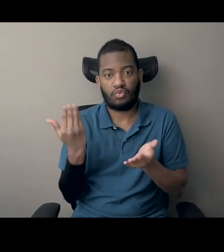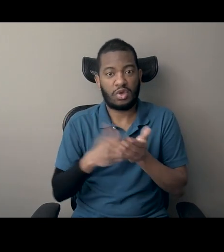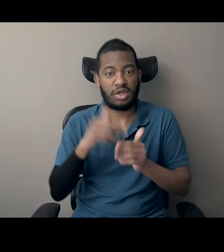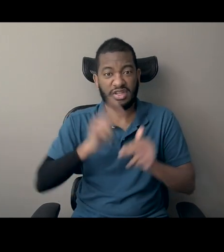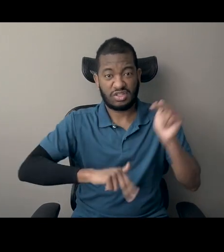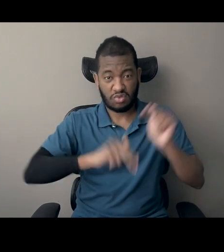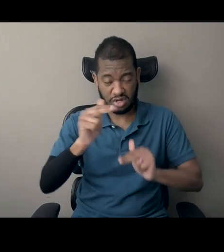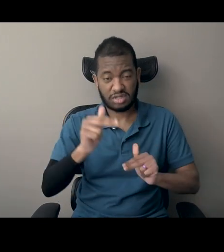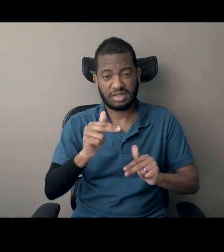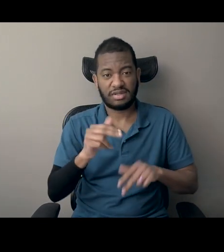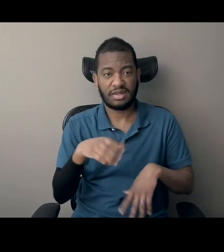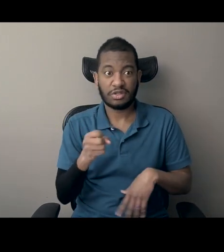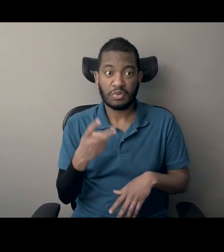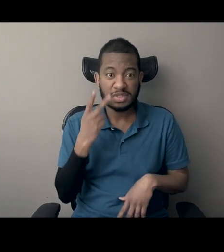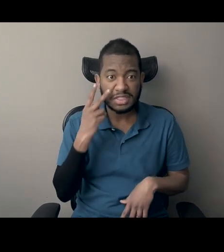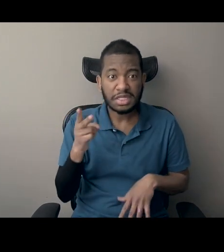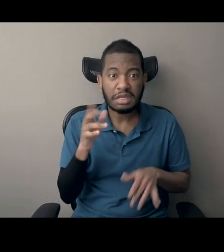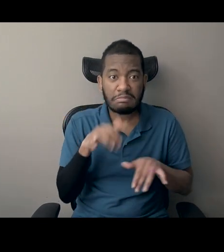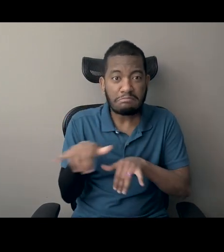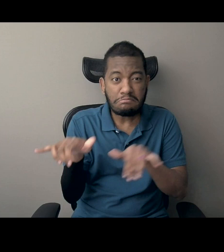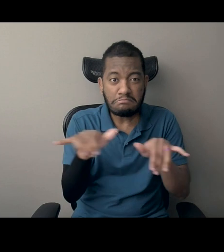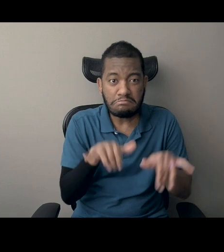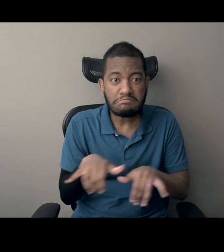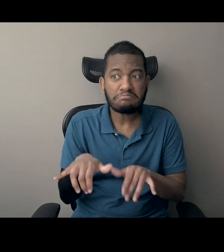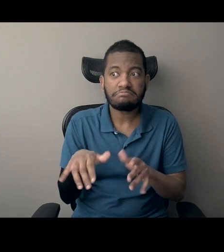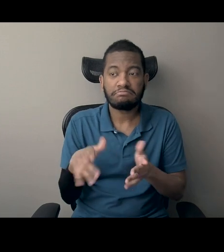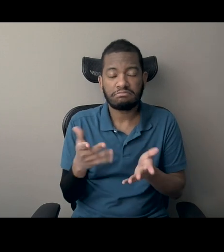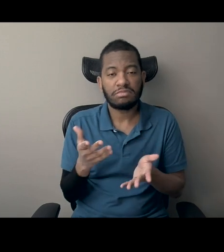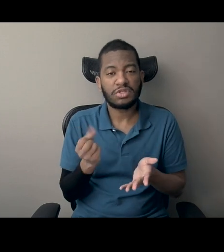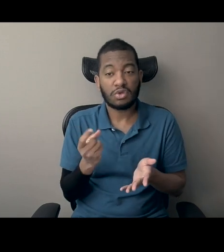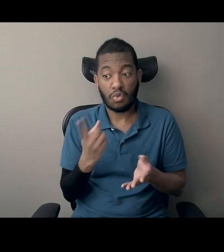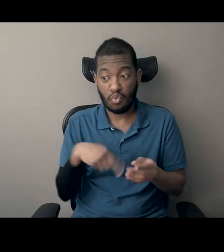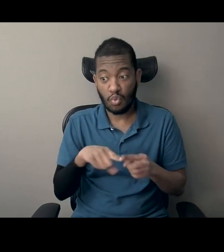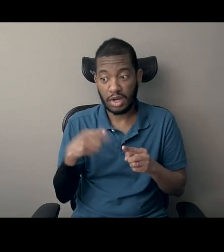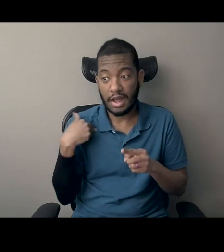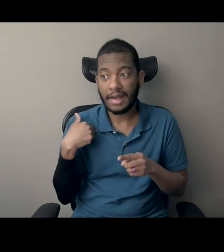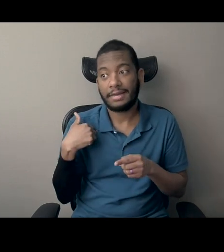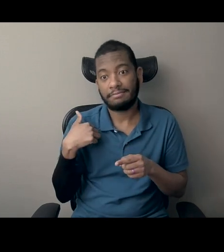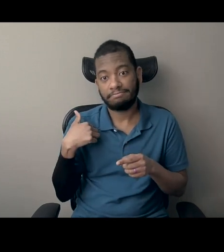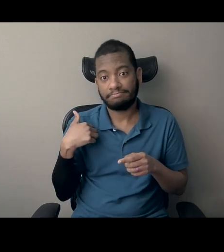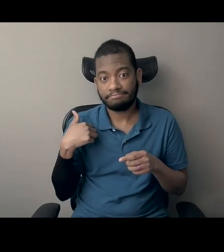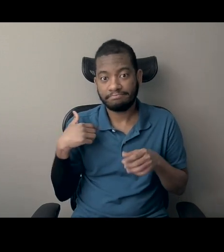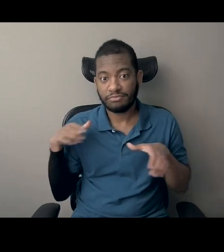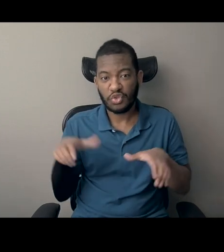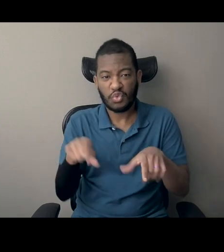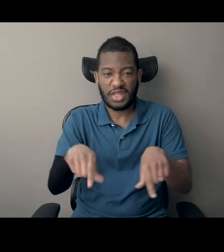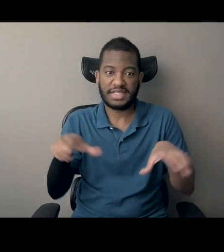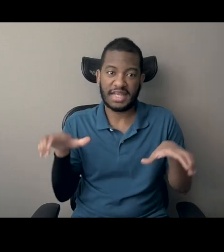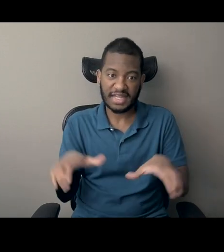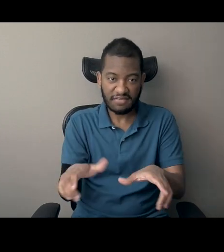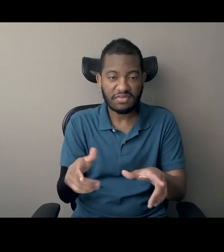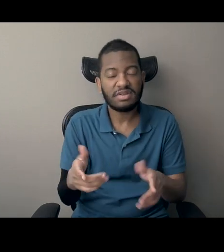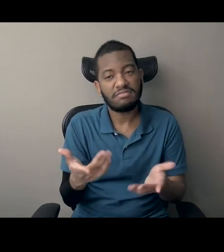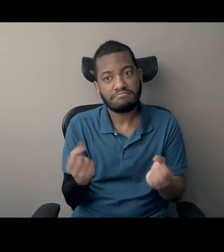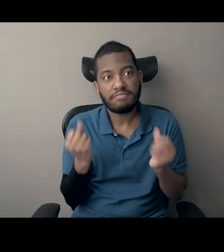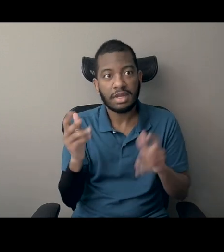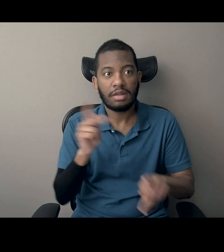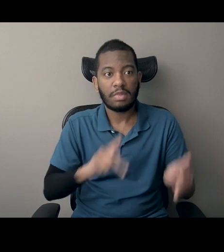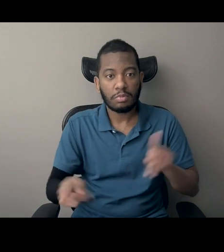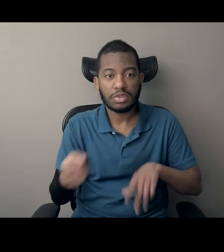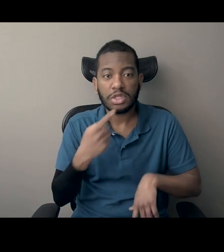workshop, um, that Reconstruction is, you know, if we learn about it at all, that it is a short,